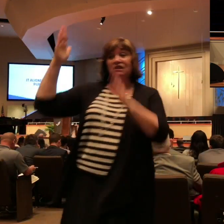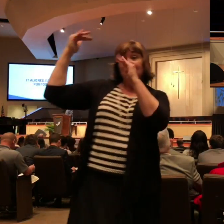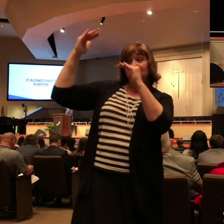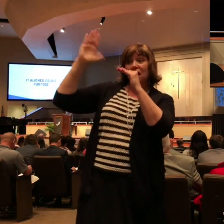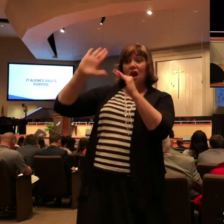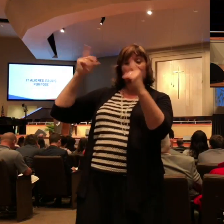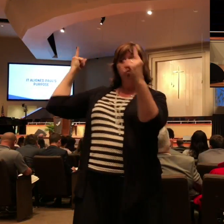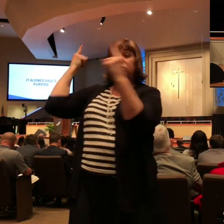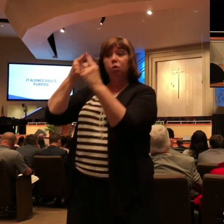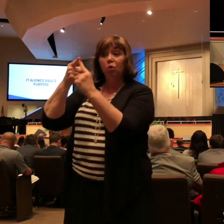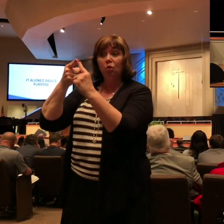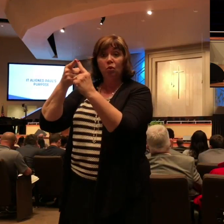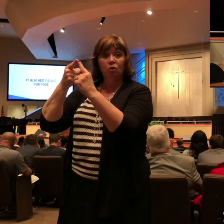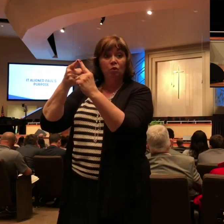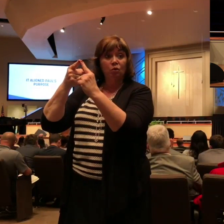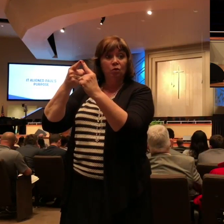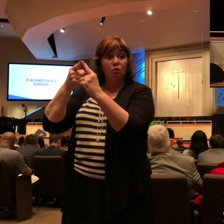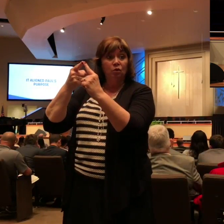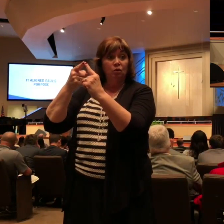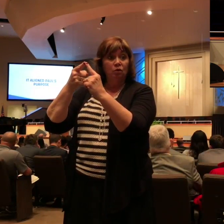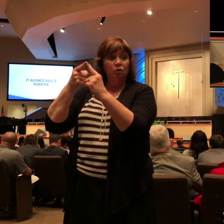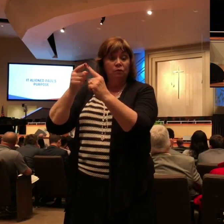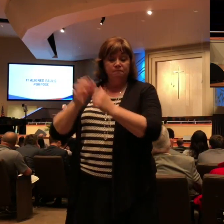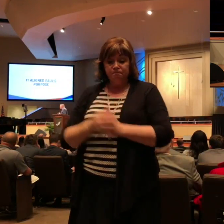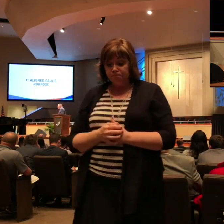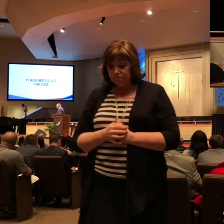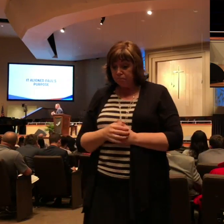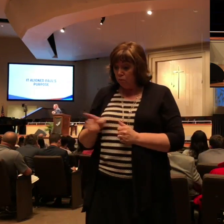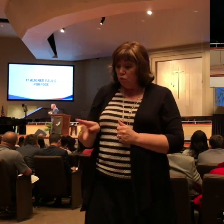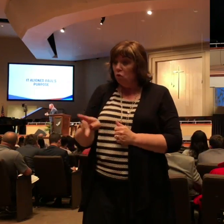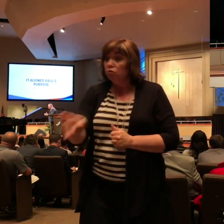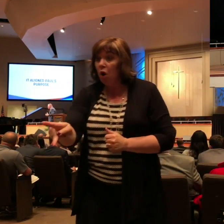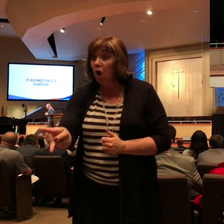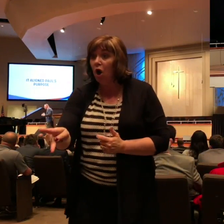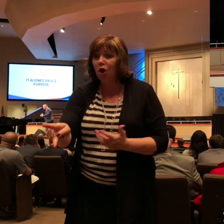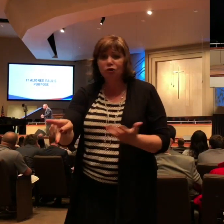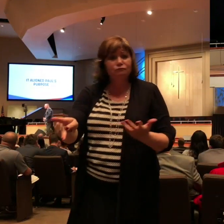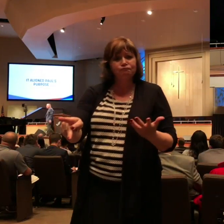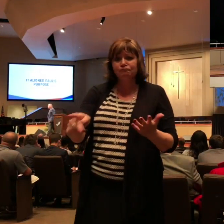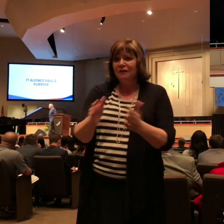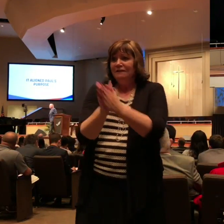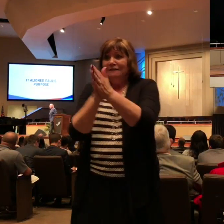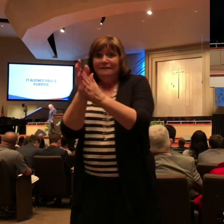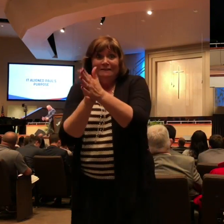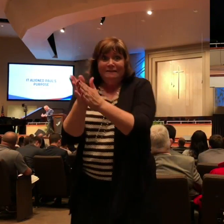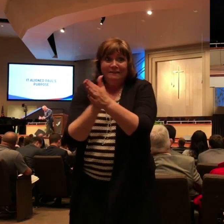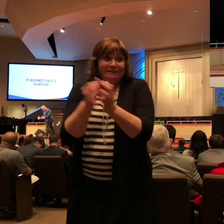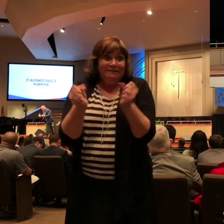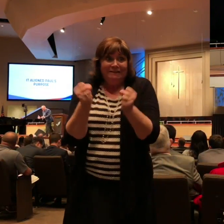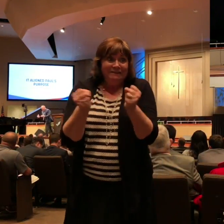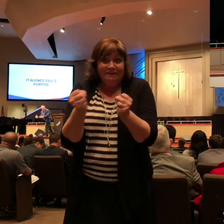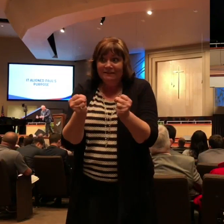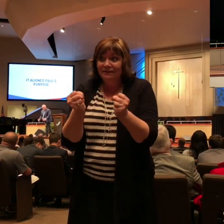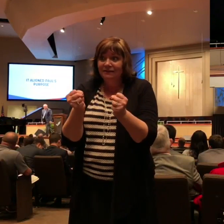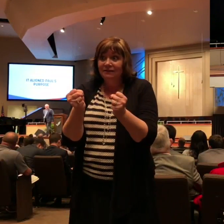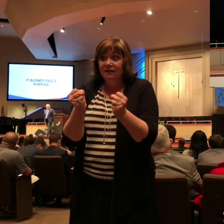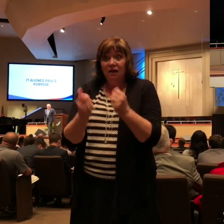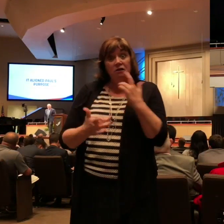earnest expectation it literally carries the idea that Paul was on his tippy toes I mean Paul was on that starting